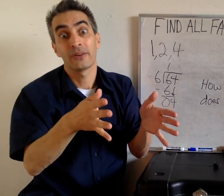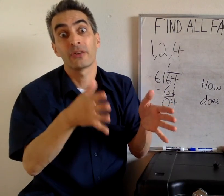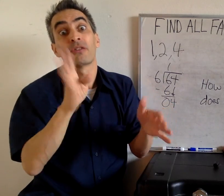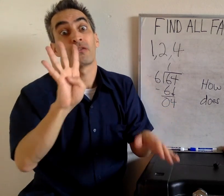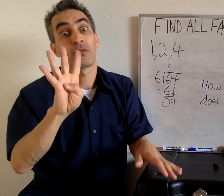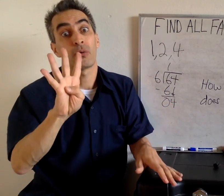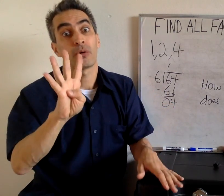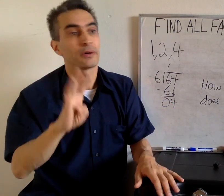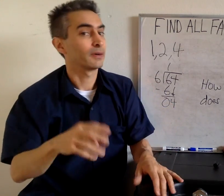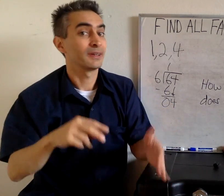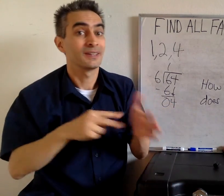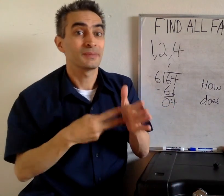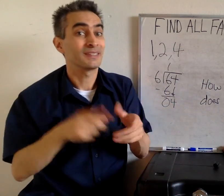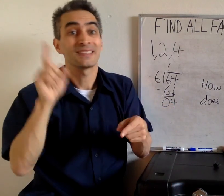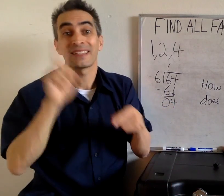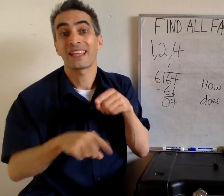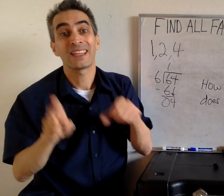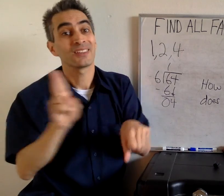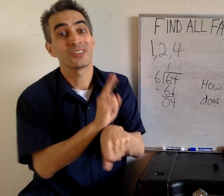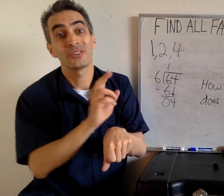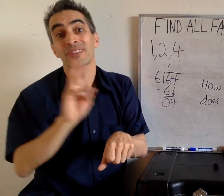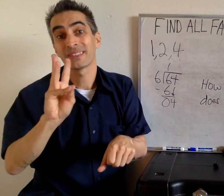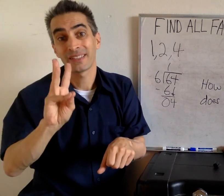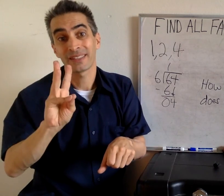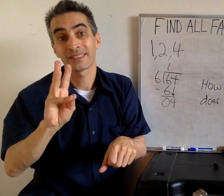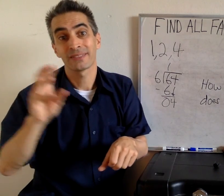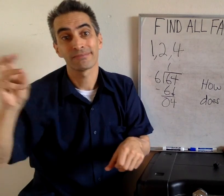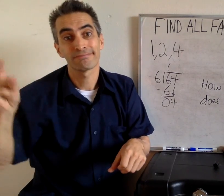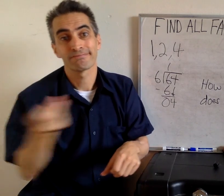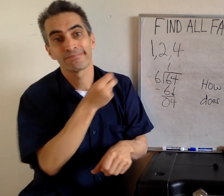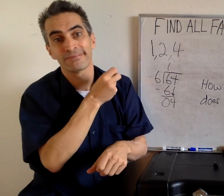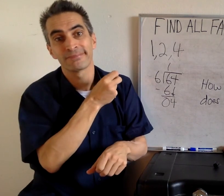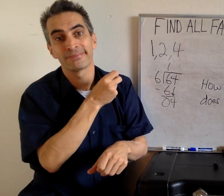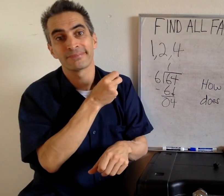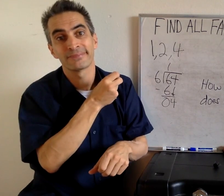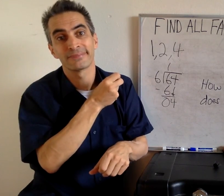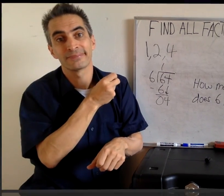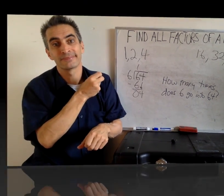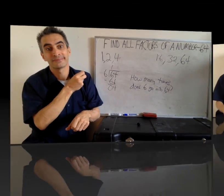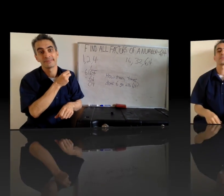Oh, that means we're going to have a remainder of 4. That means 6 can't be used. Dang it.